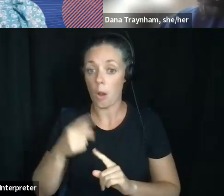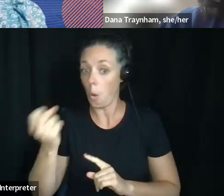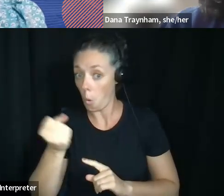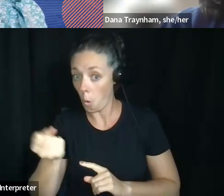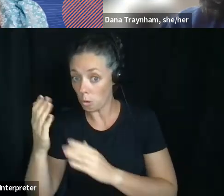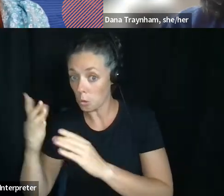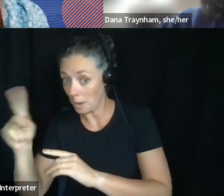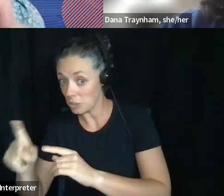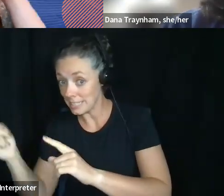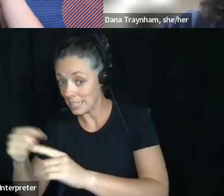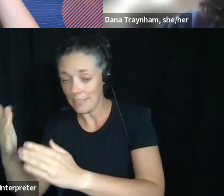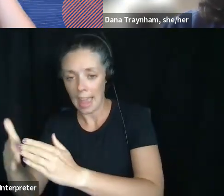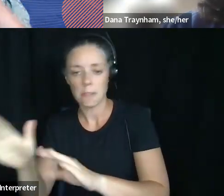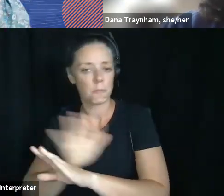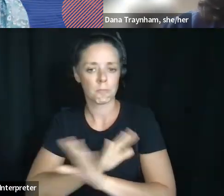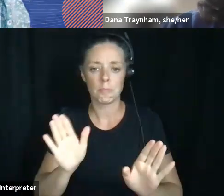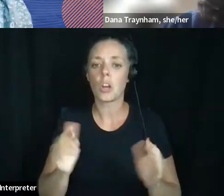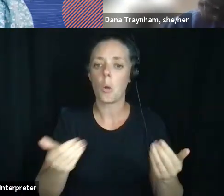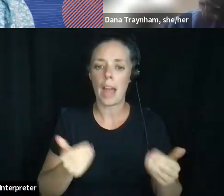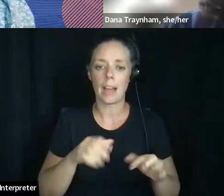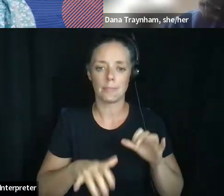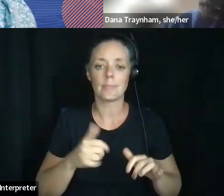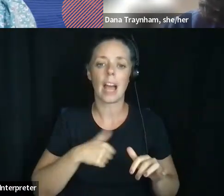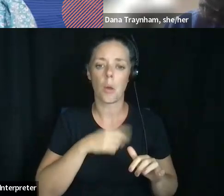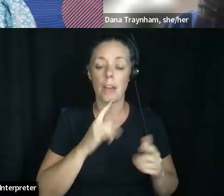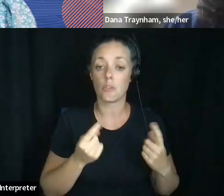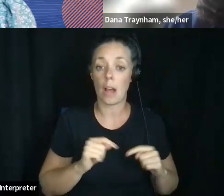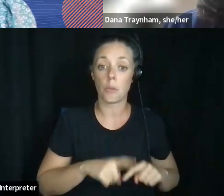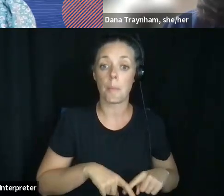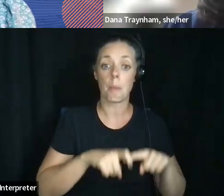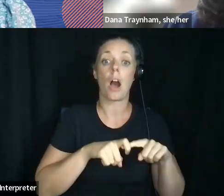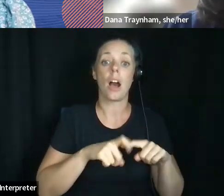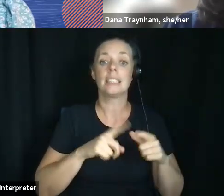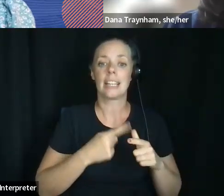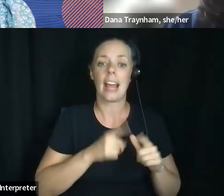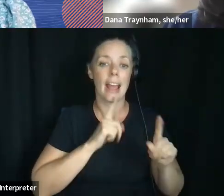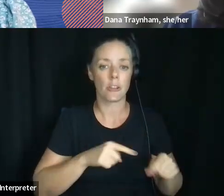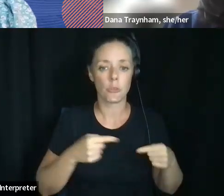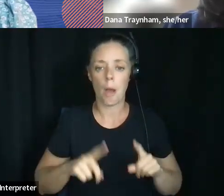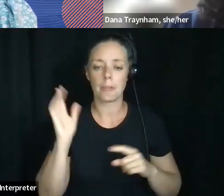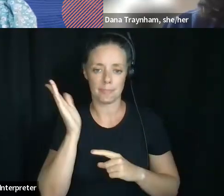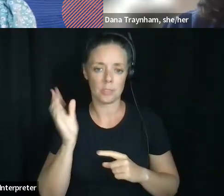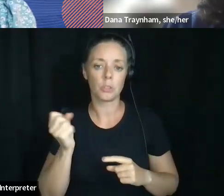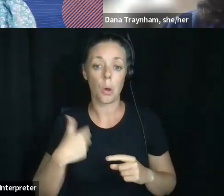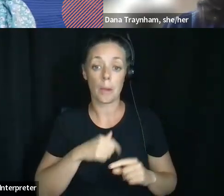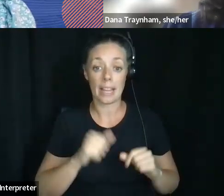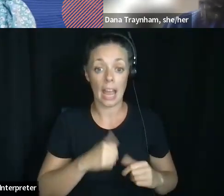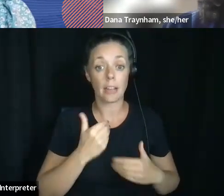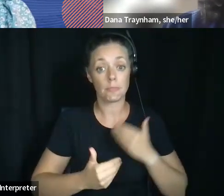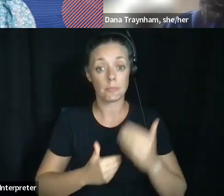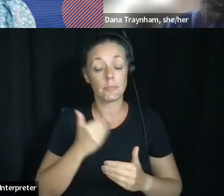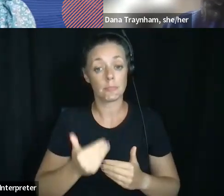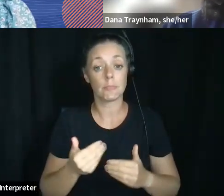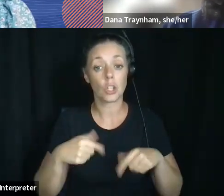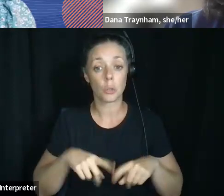question, it's best to go ahead and get it answered while we're talking about that topic. So if you have a question, if you feel comfortable